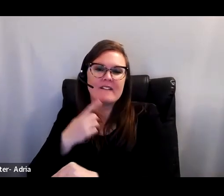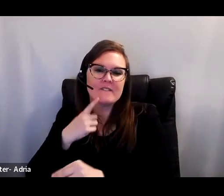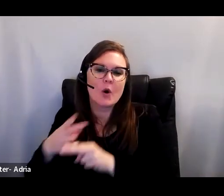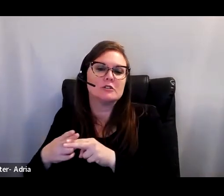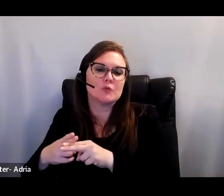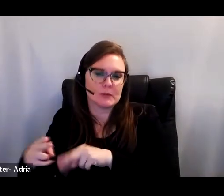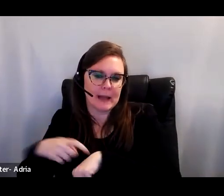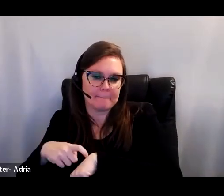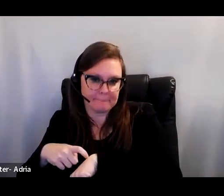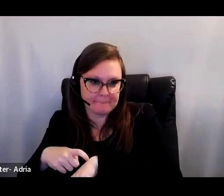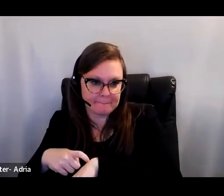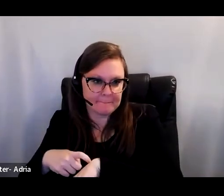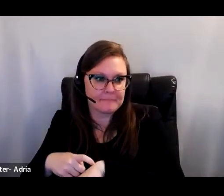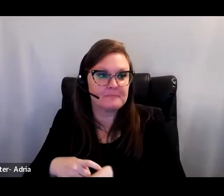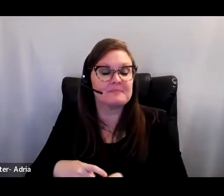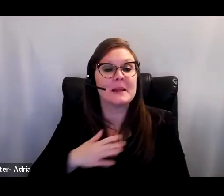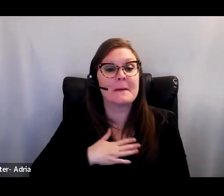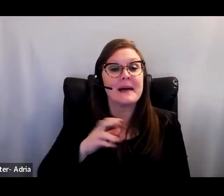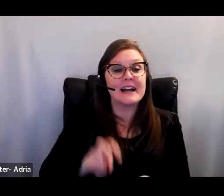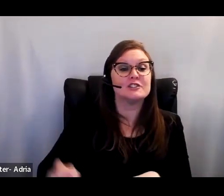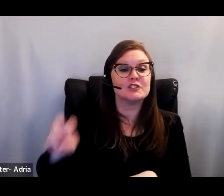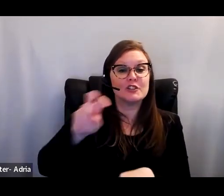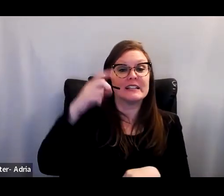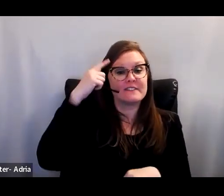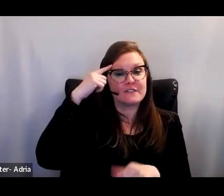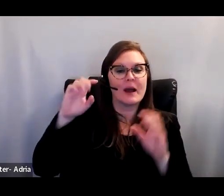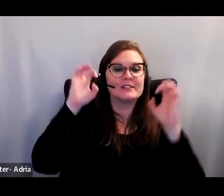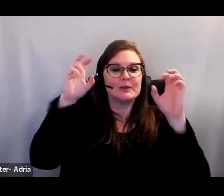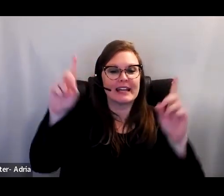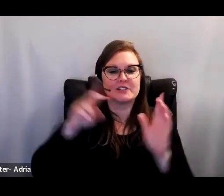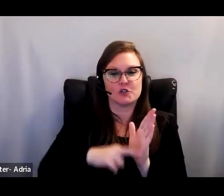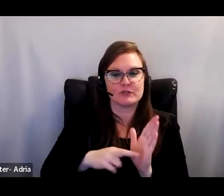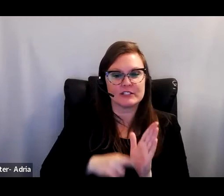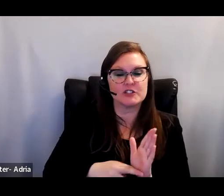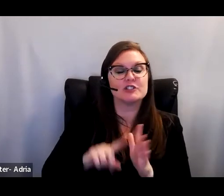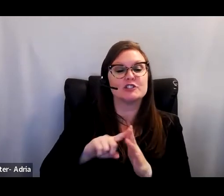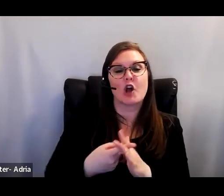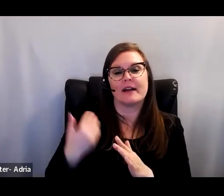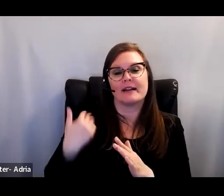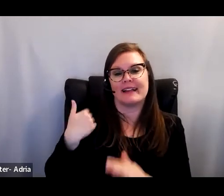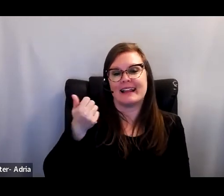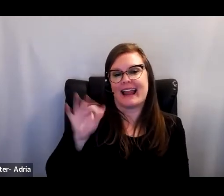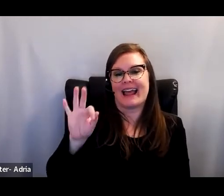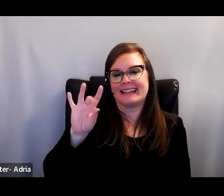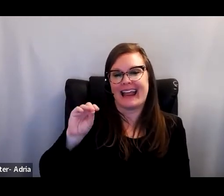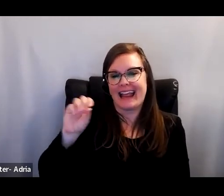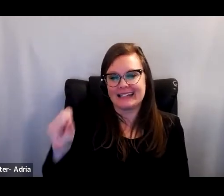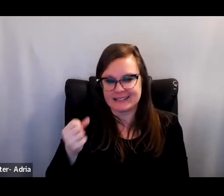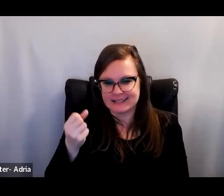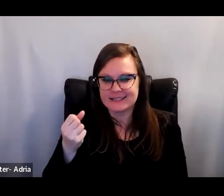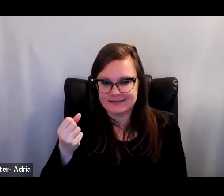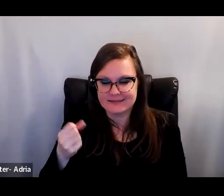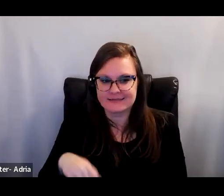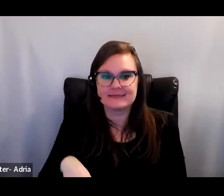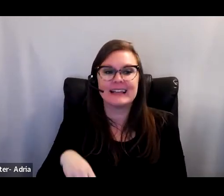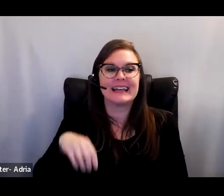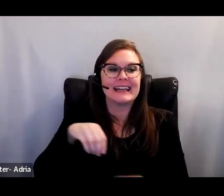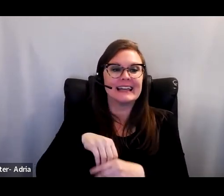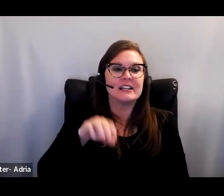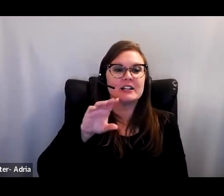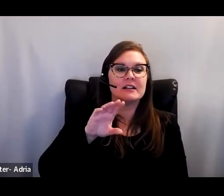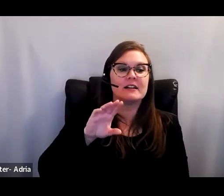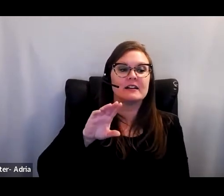My journey into educational research began in the late 1980s as an undergraduate in Hugh, Bud, Mian's